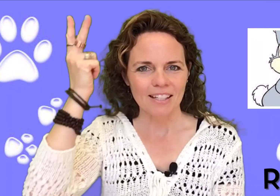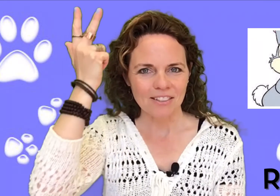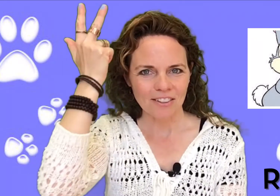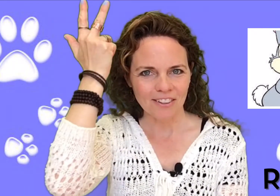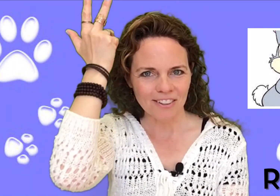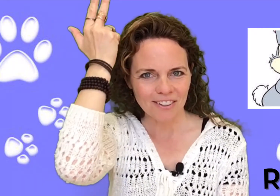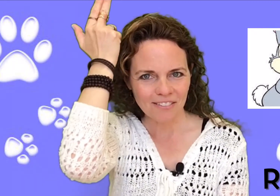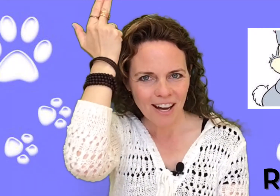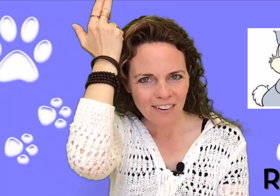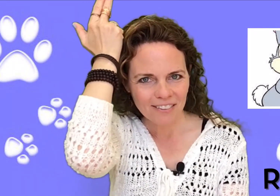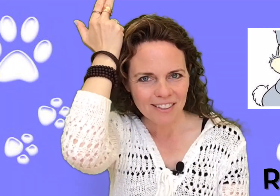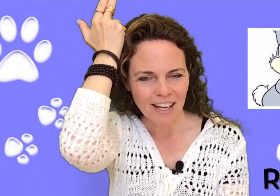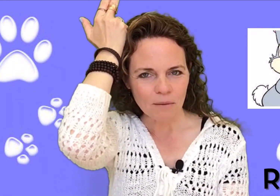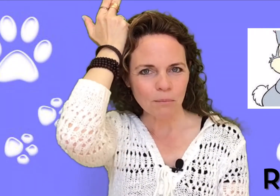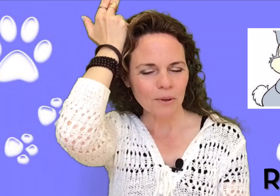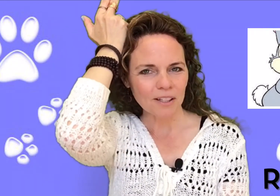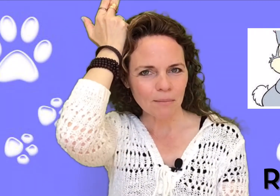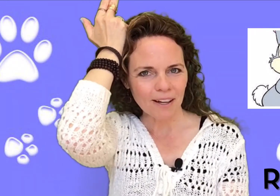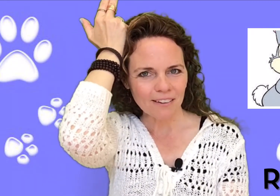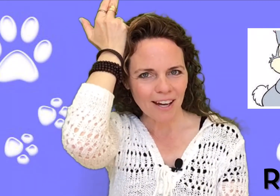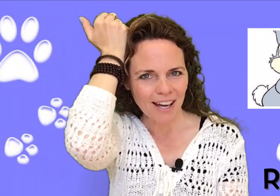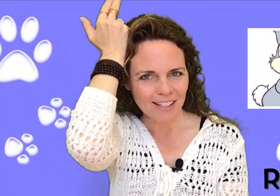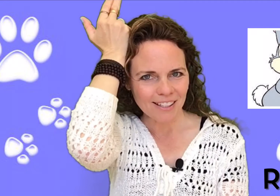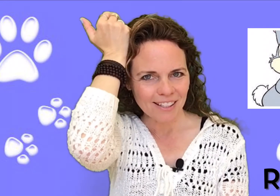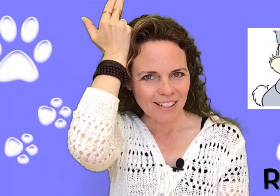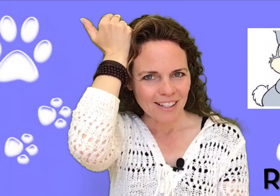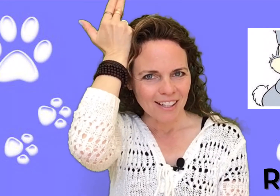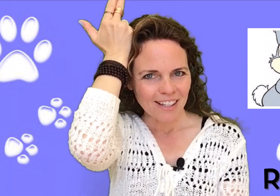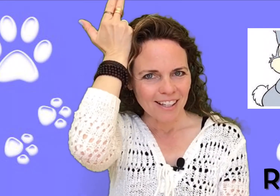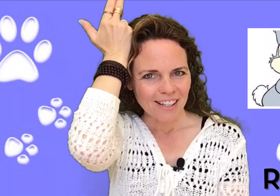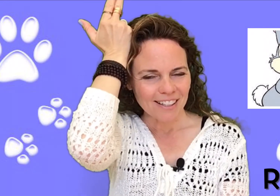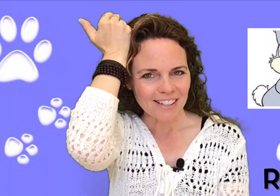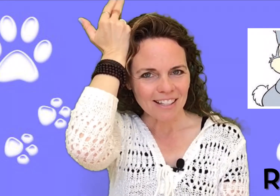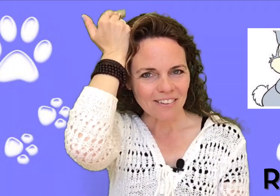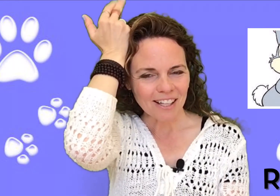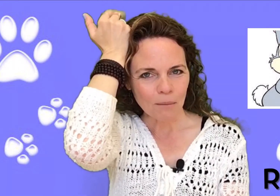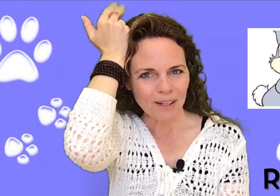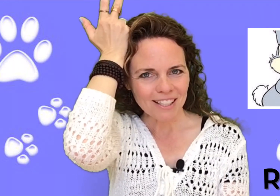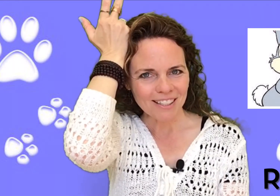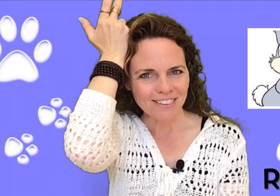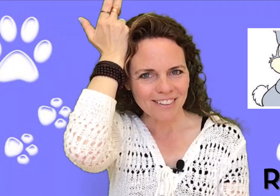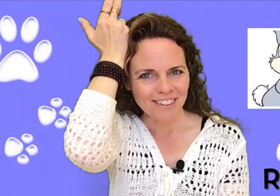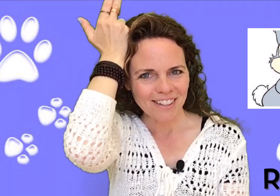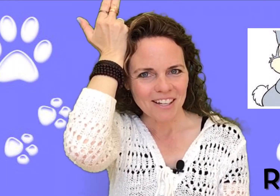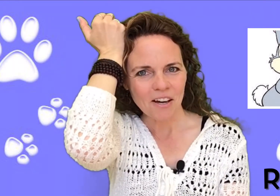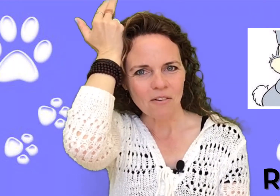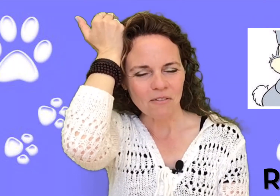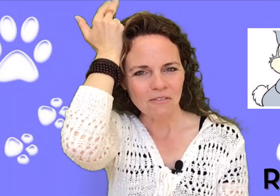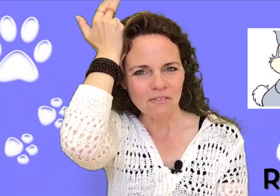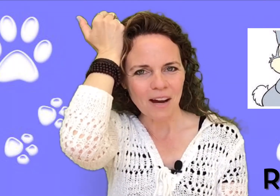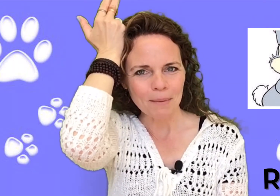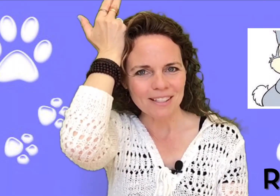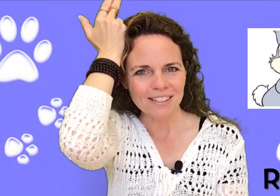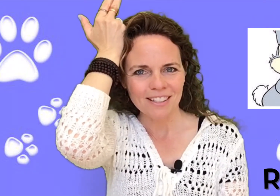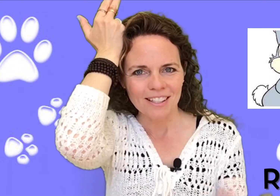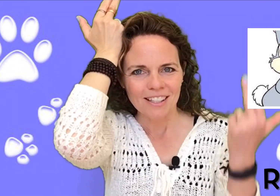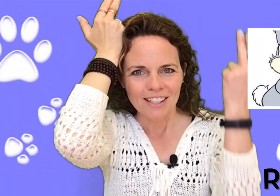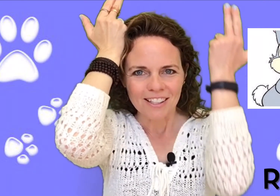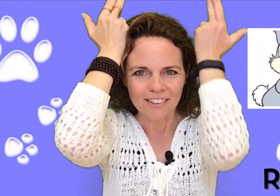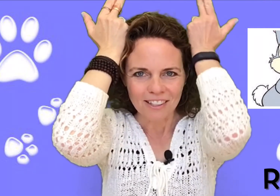turn it around and put it by your head. Does that look like a bunny ear? Rabbit. You can